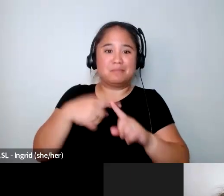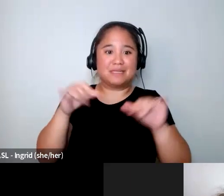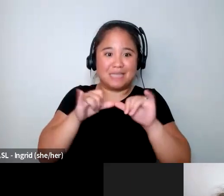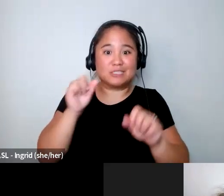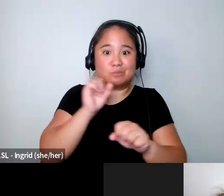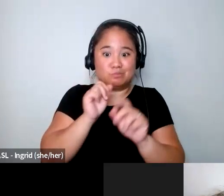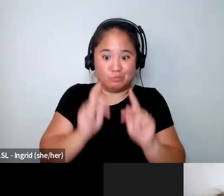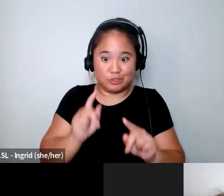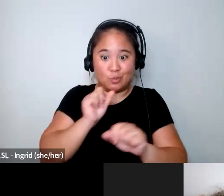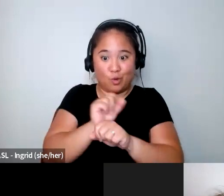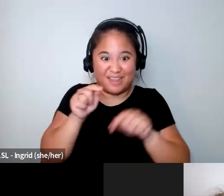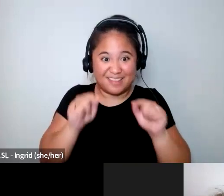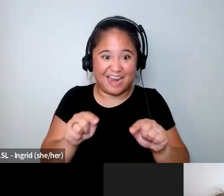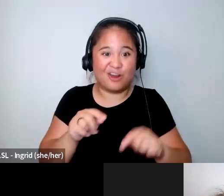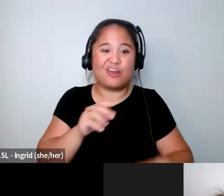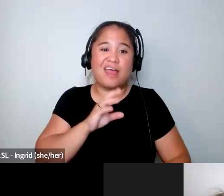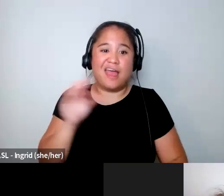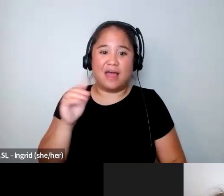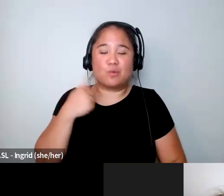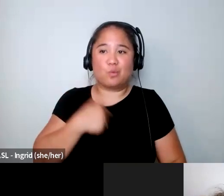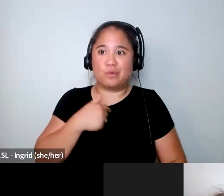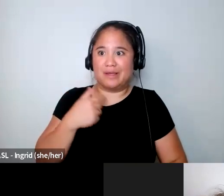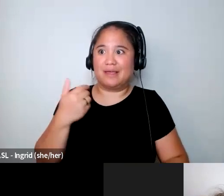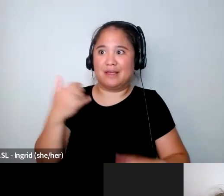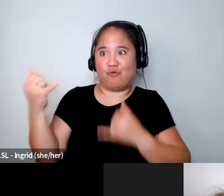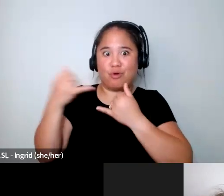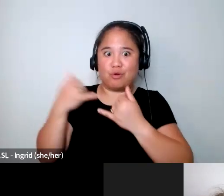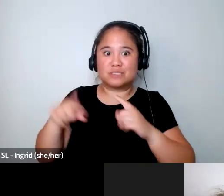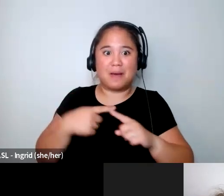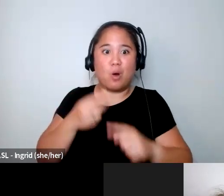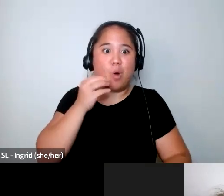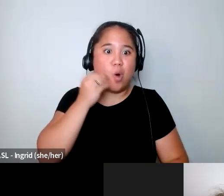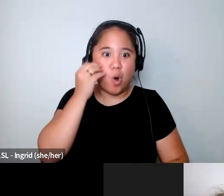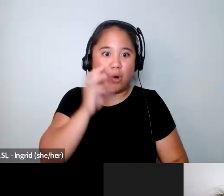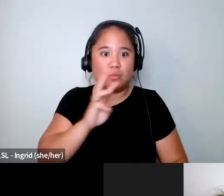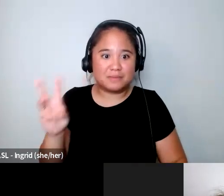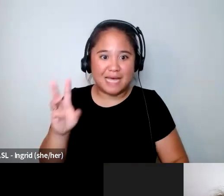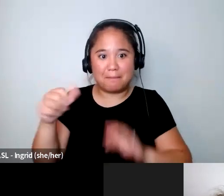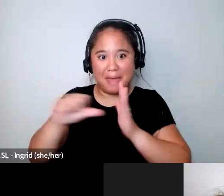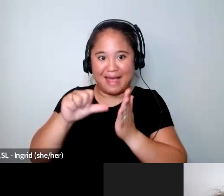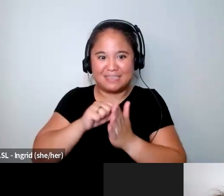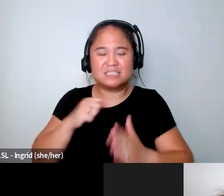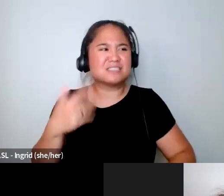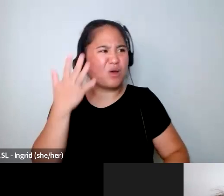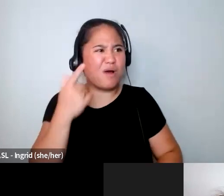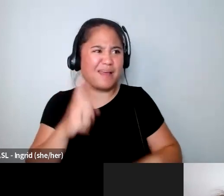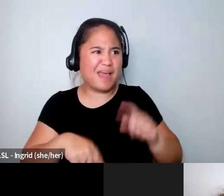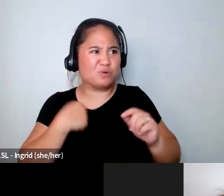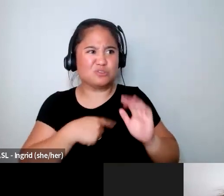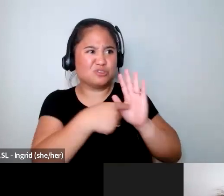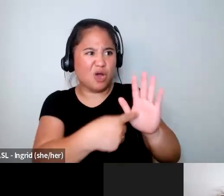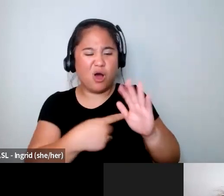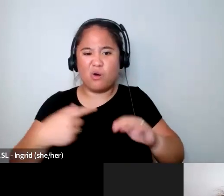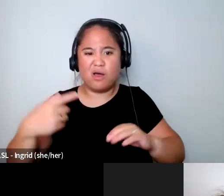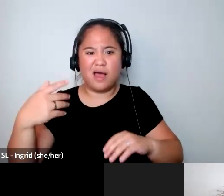my lord so when we have these calls about home pages i'm over here saying why can't we show a plus size model at the